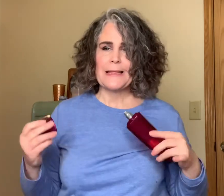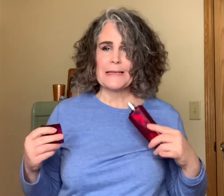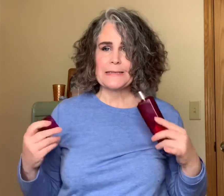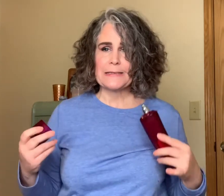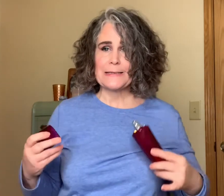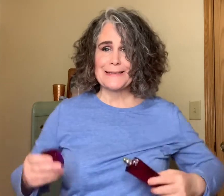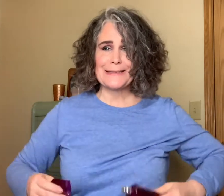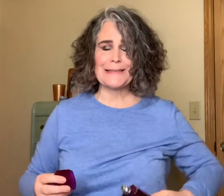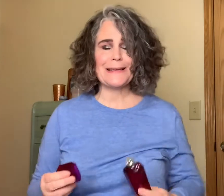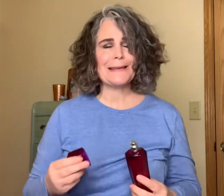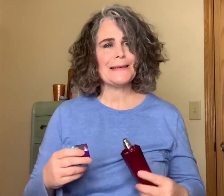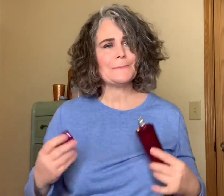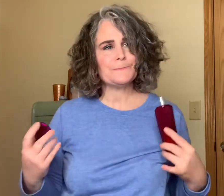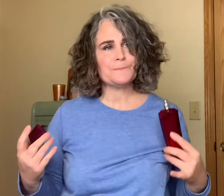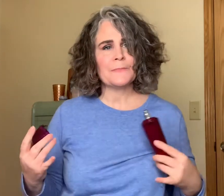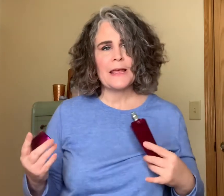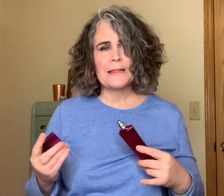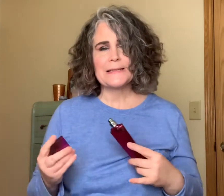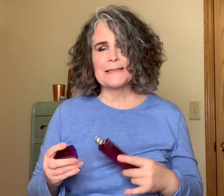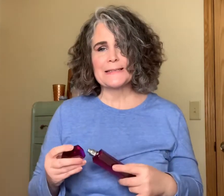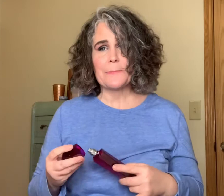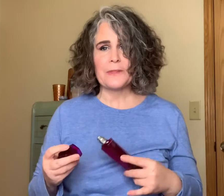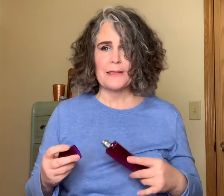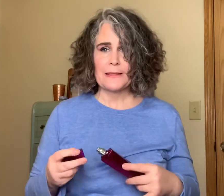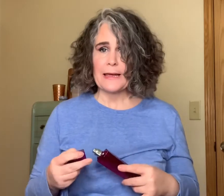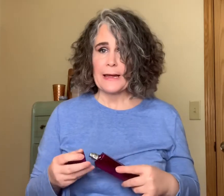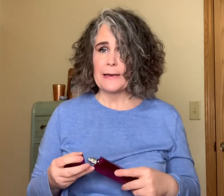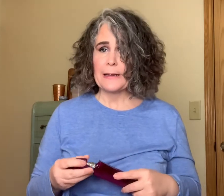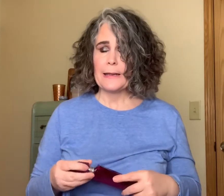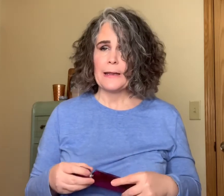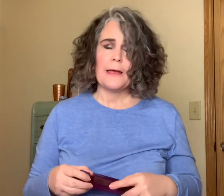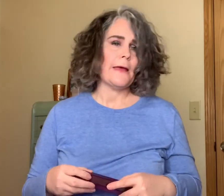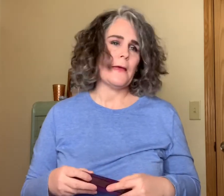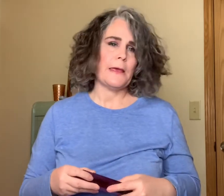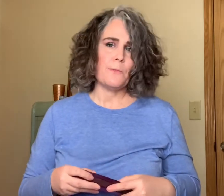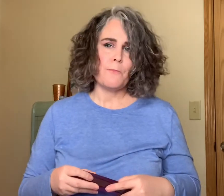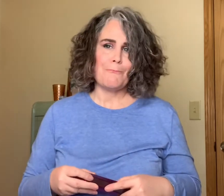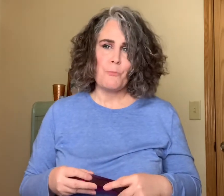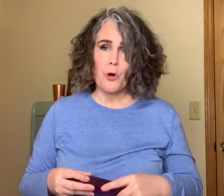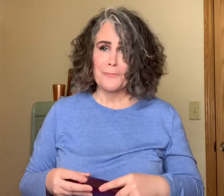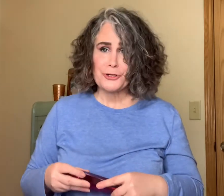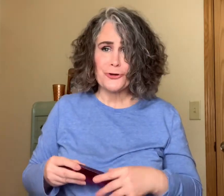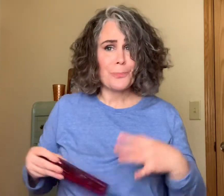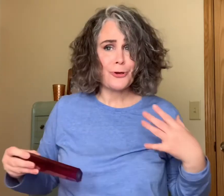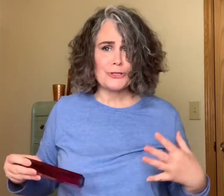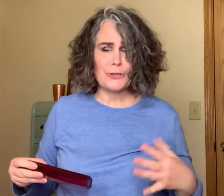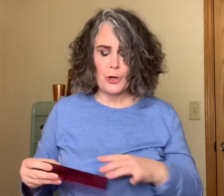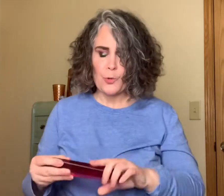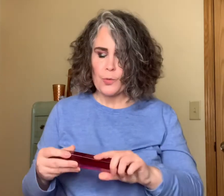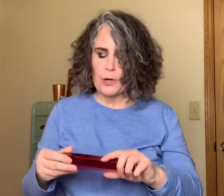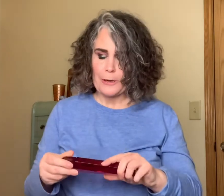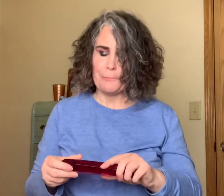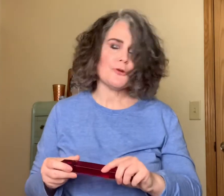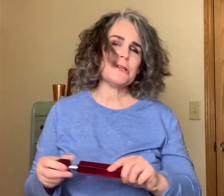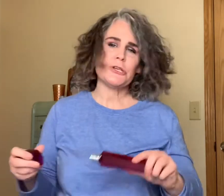this is this is this is that a more mature person would appreciate